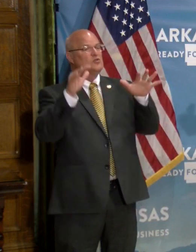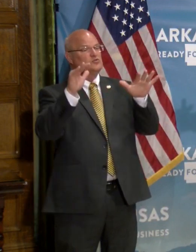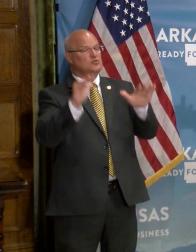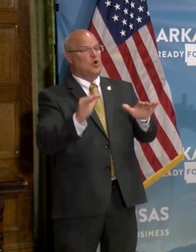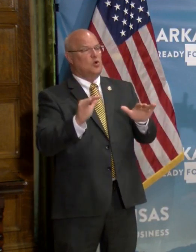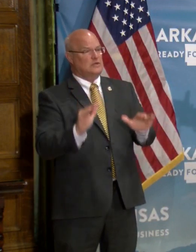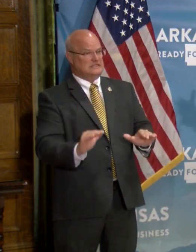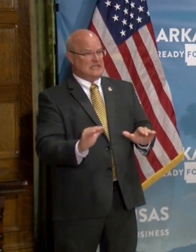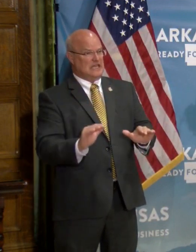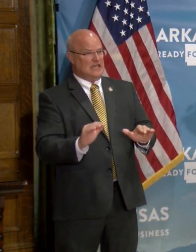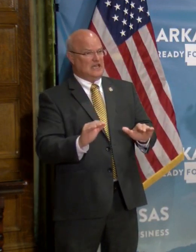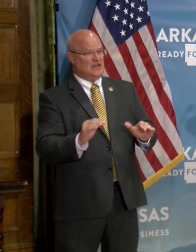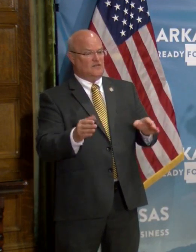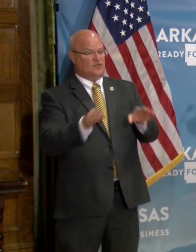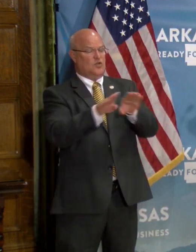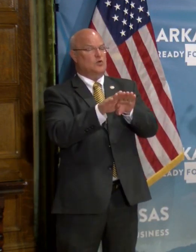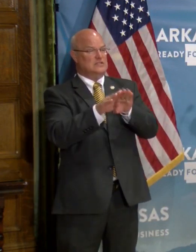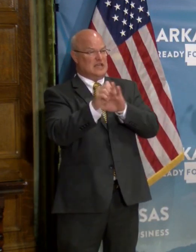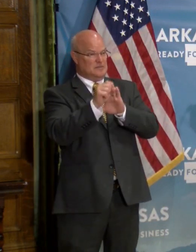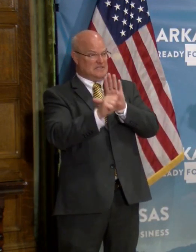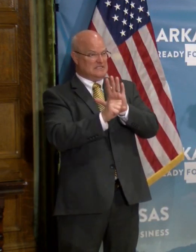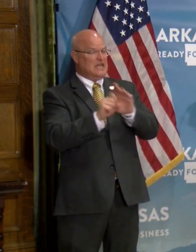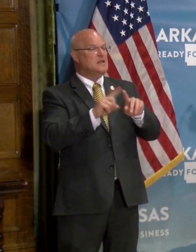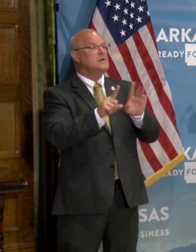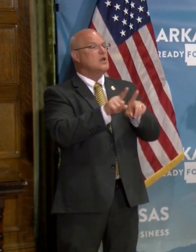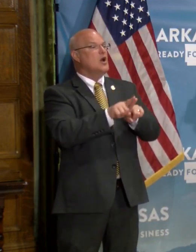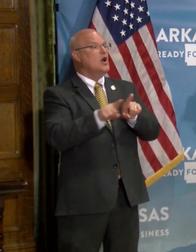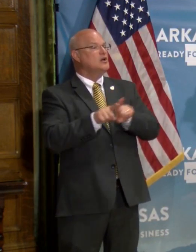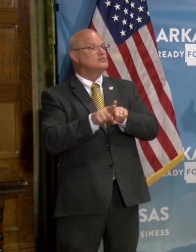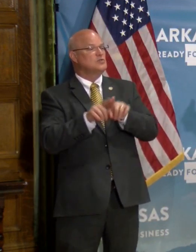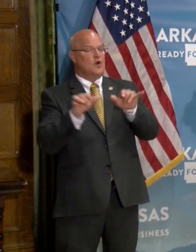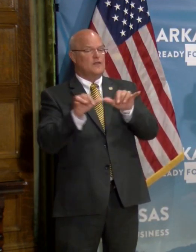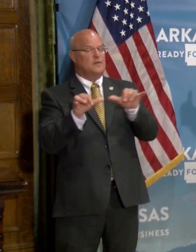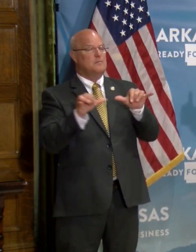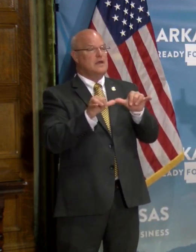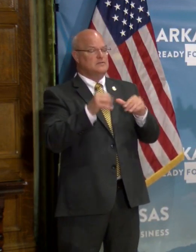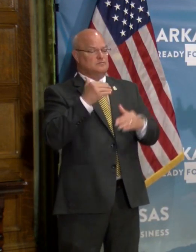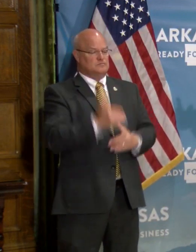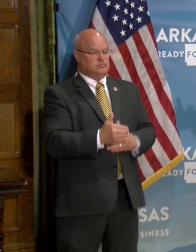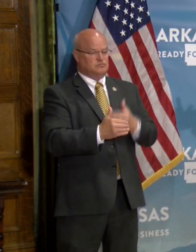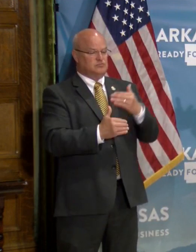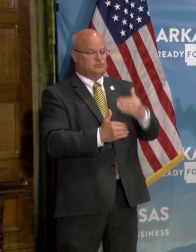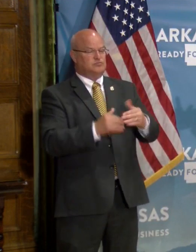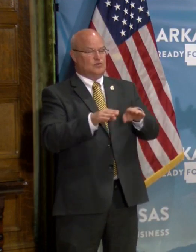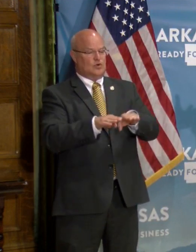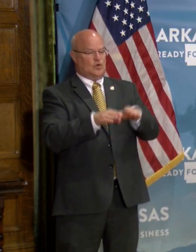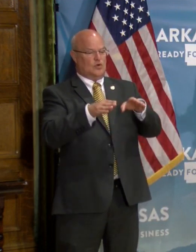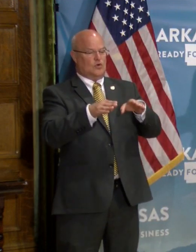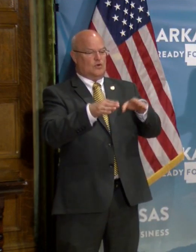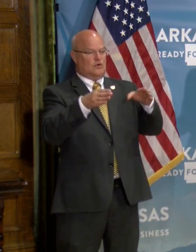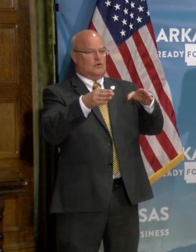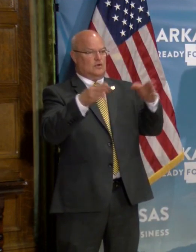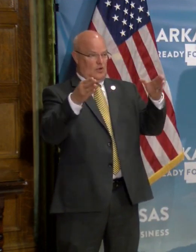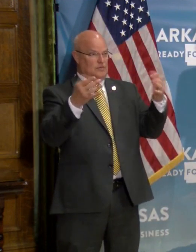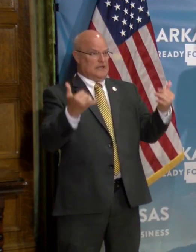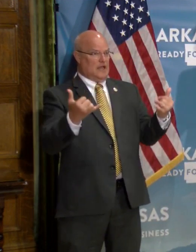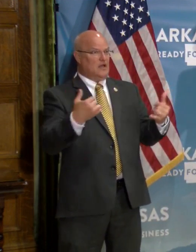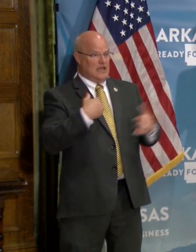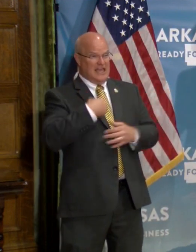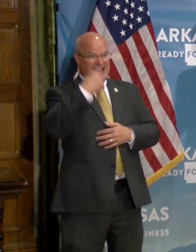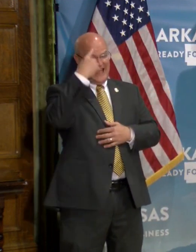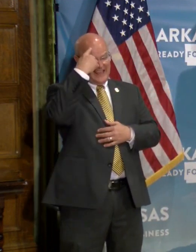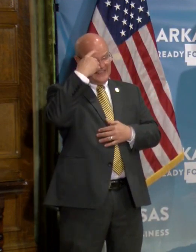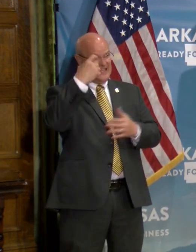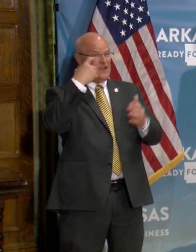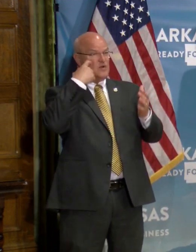down of closing up the state, but also the measured pace at which we're reopening. And, uh, and I think